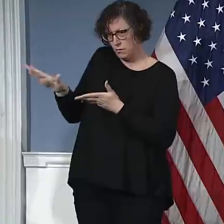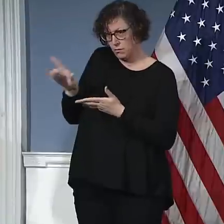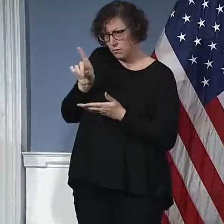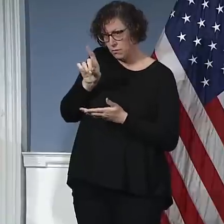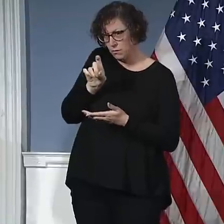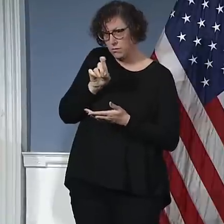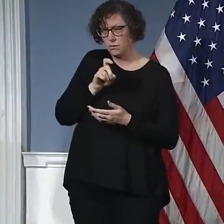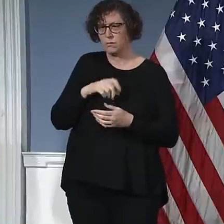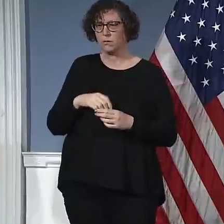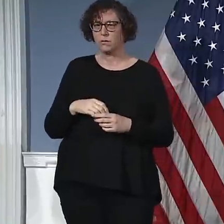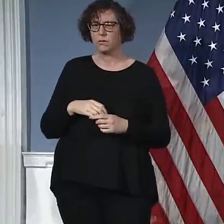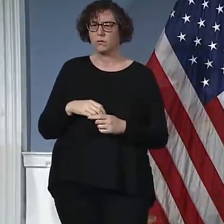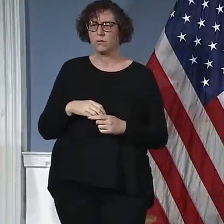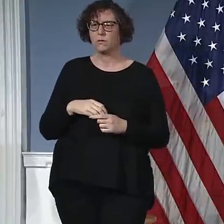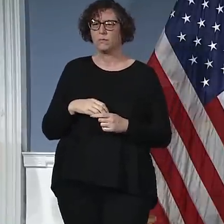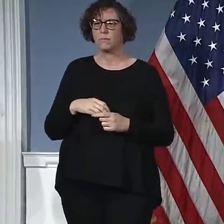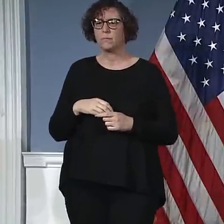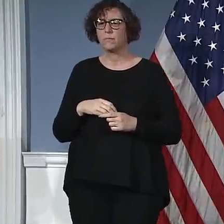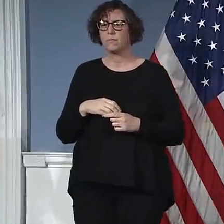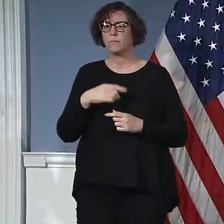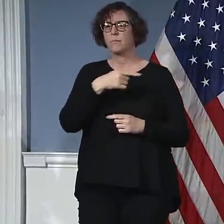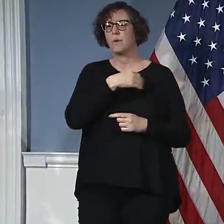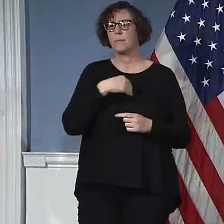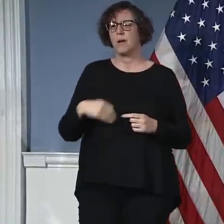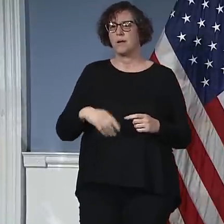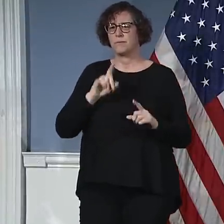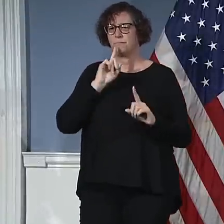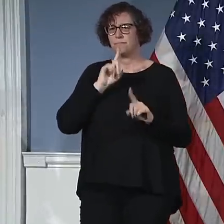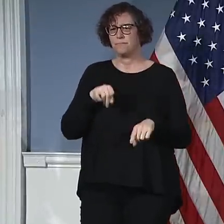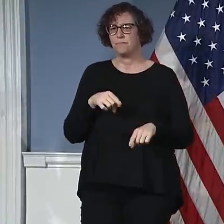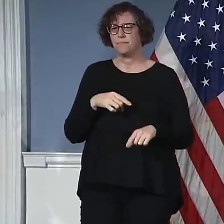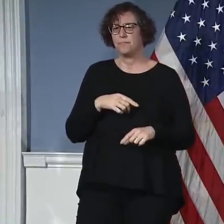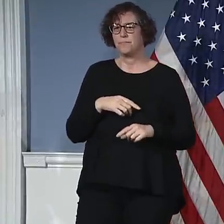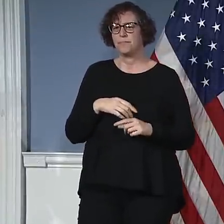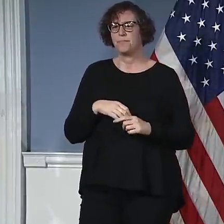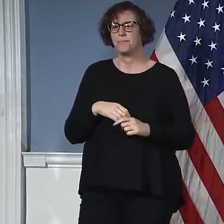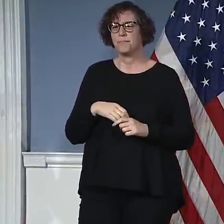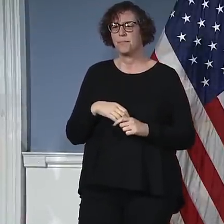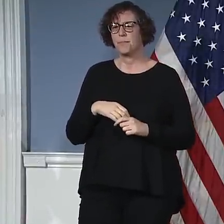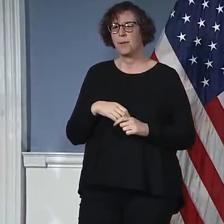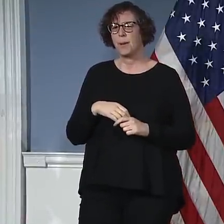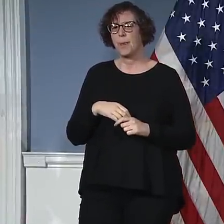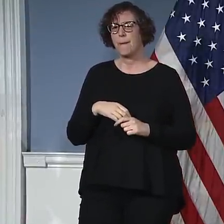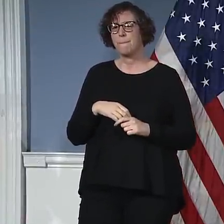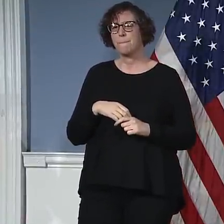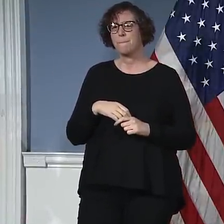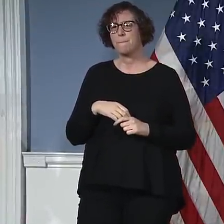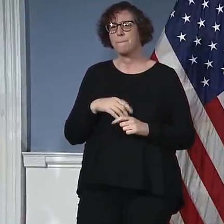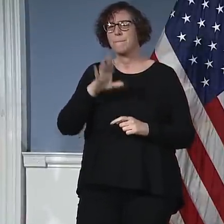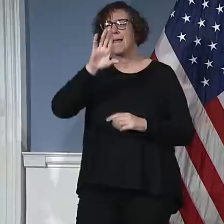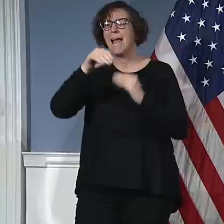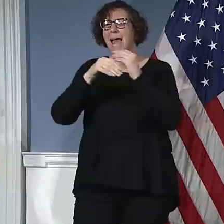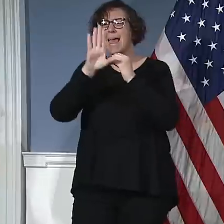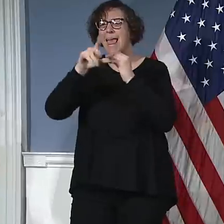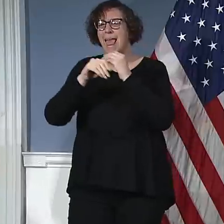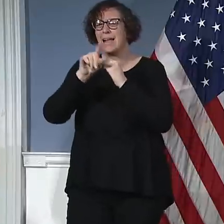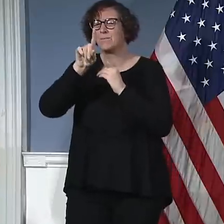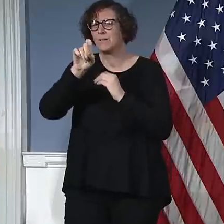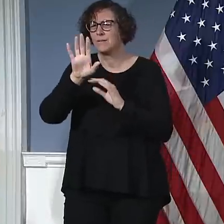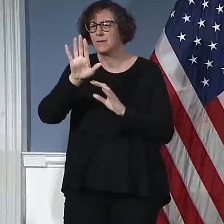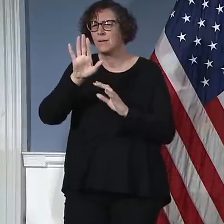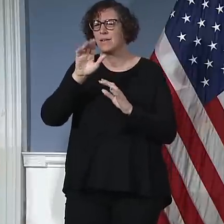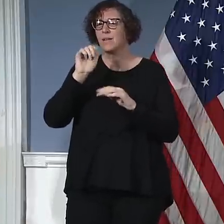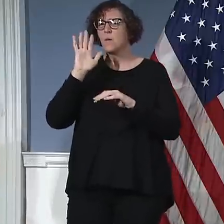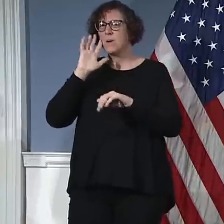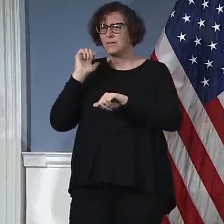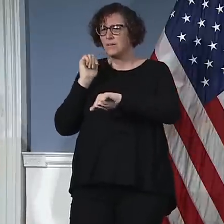Craig, I'll let Dr. Katz speak to the testing center point. I'll speak to the first point. I've given the instruction today.